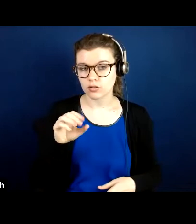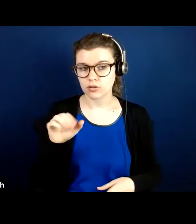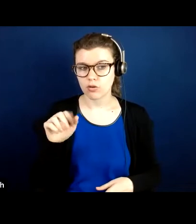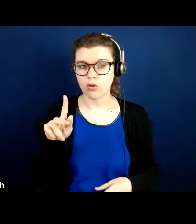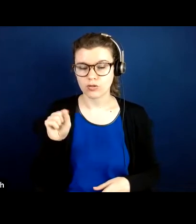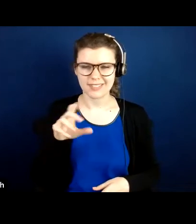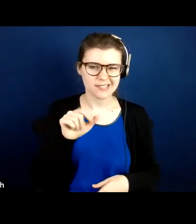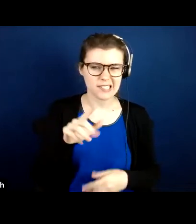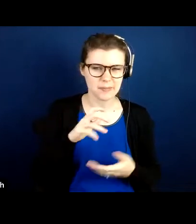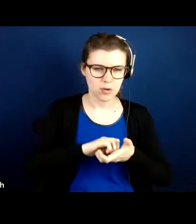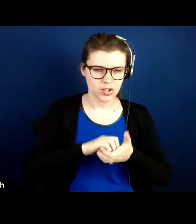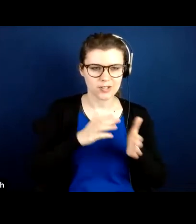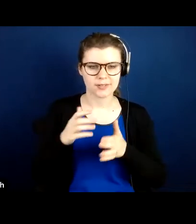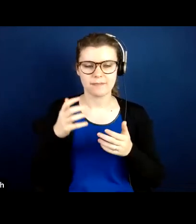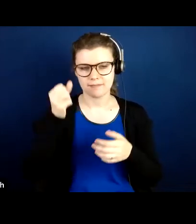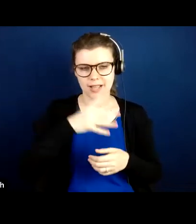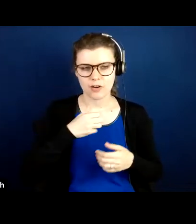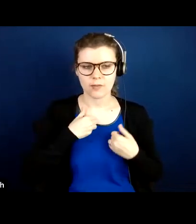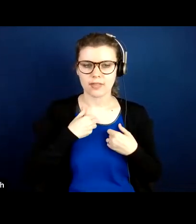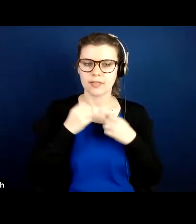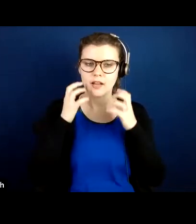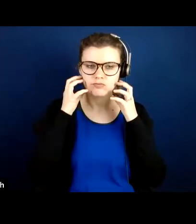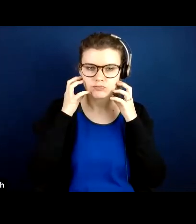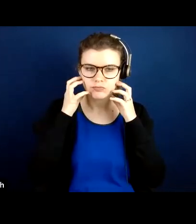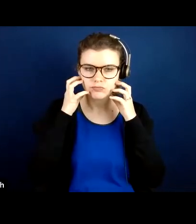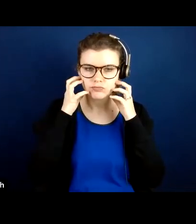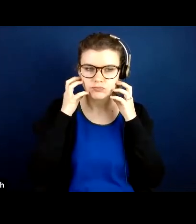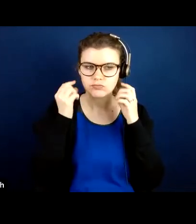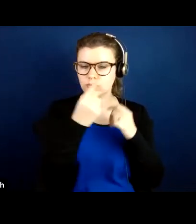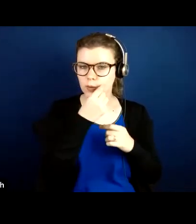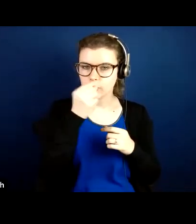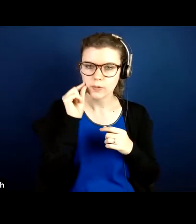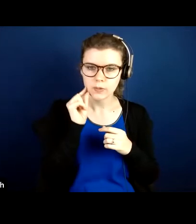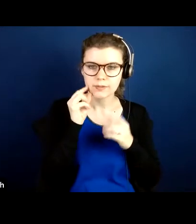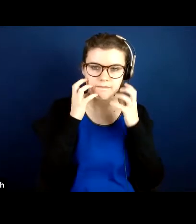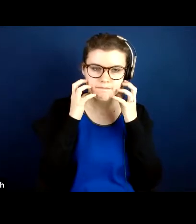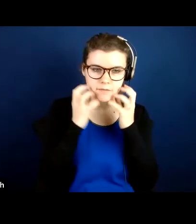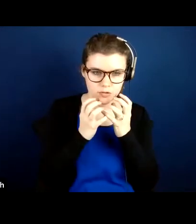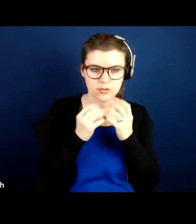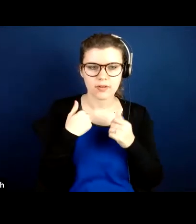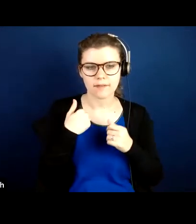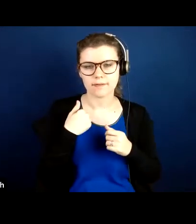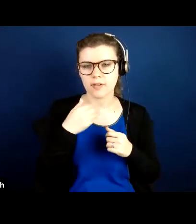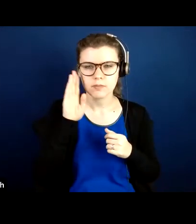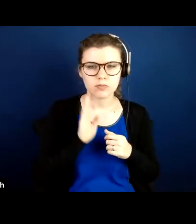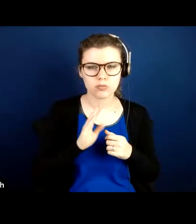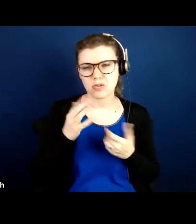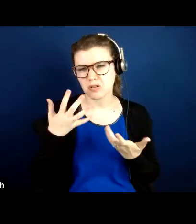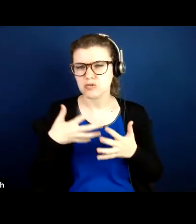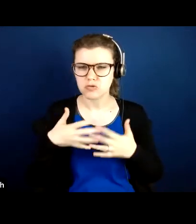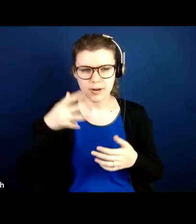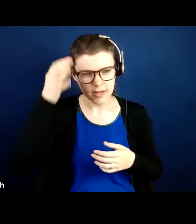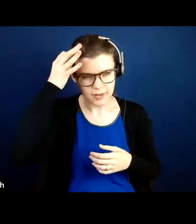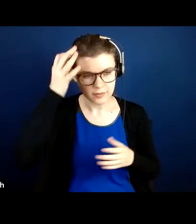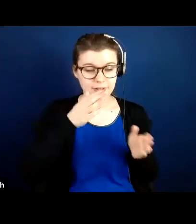hair and a short mustache and beard. Kelly Ritter from future choices incorporated, a woman with long brown